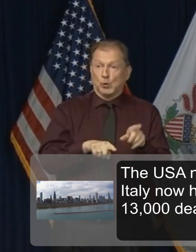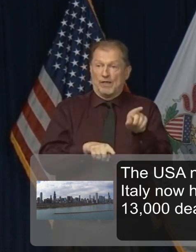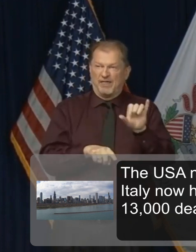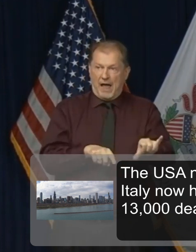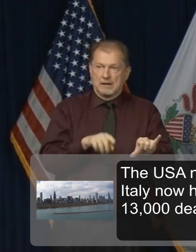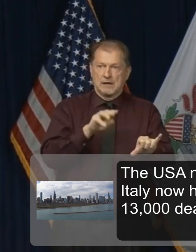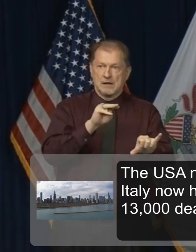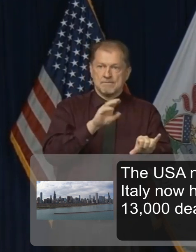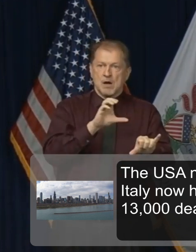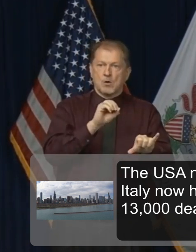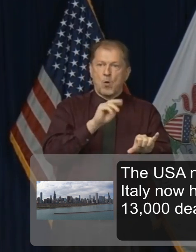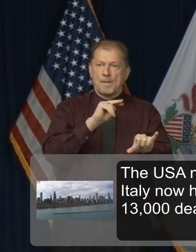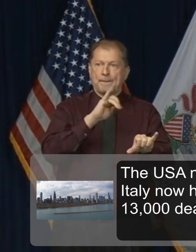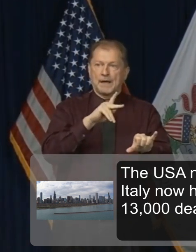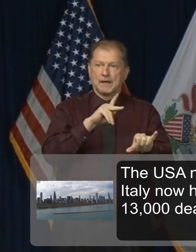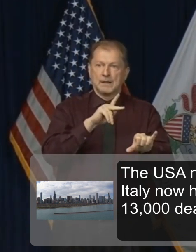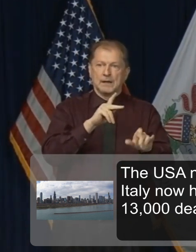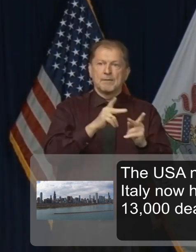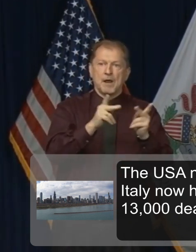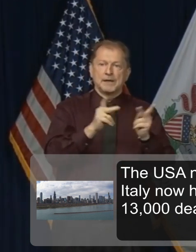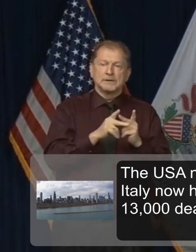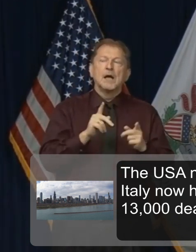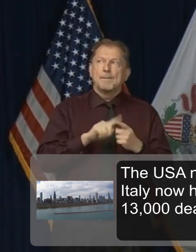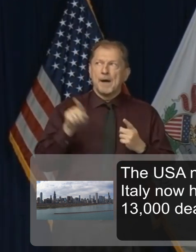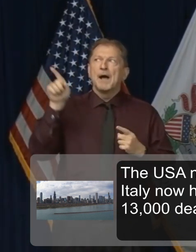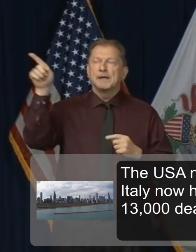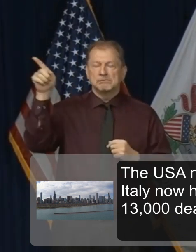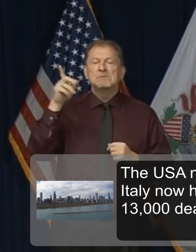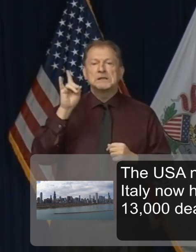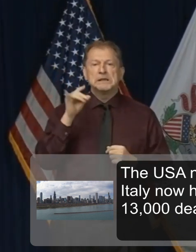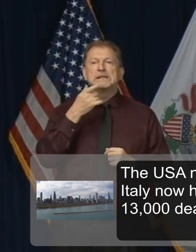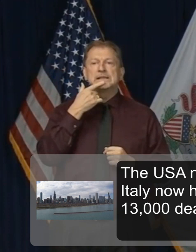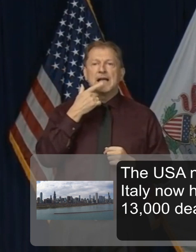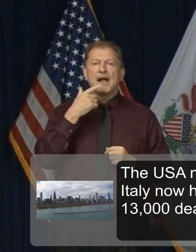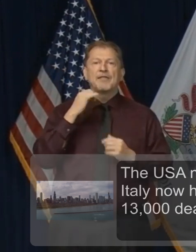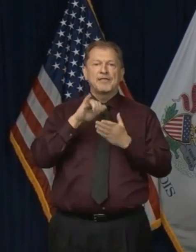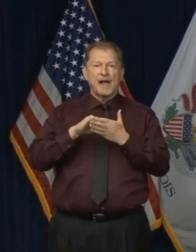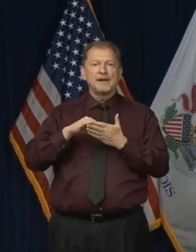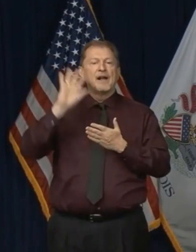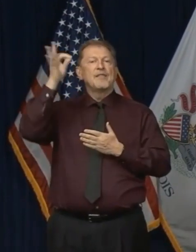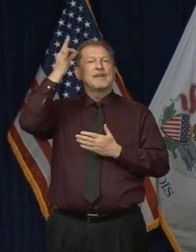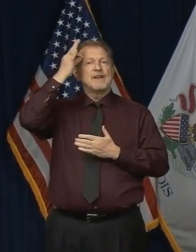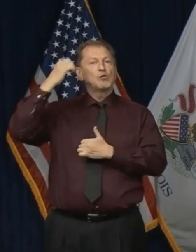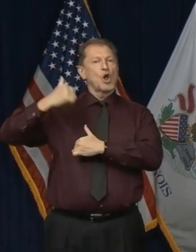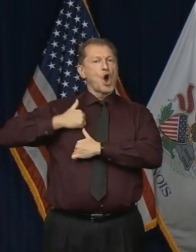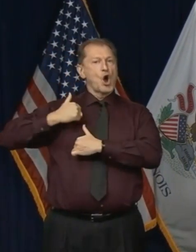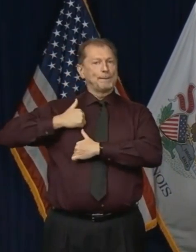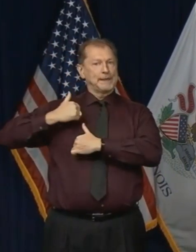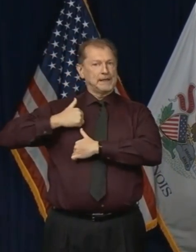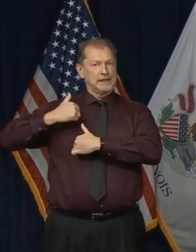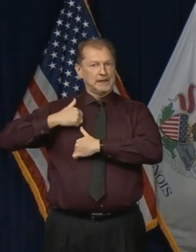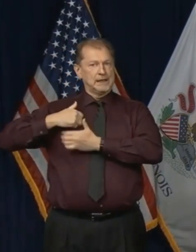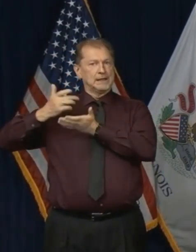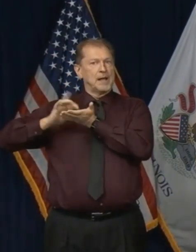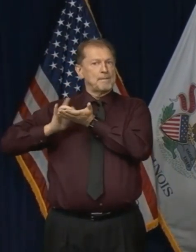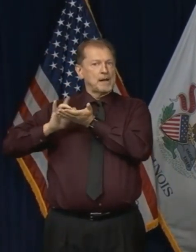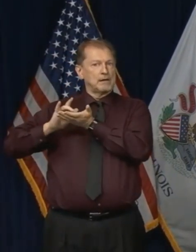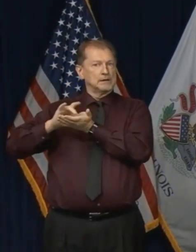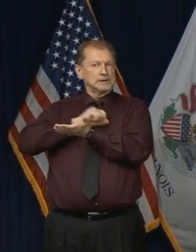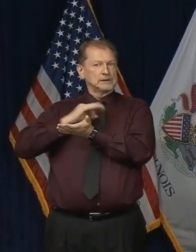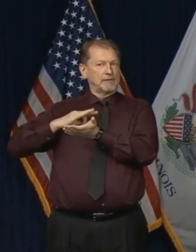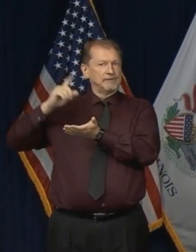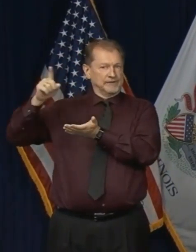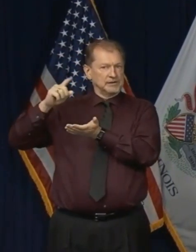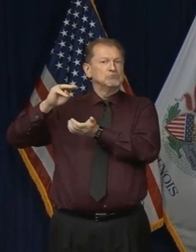But we were notified that, in fact, there are federal army and other military medical staff